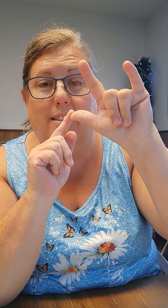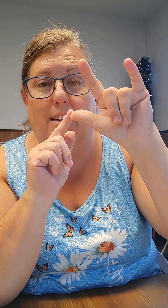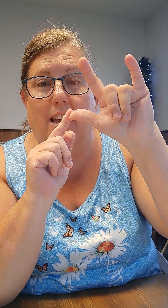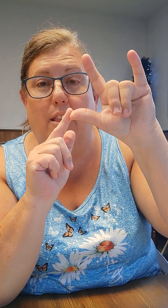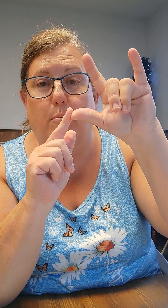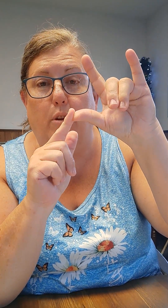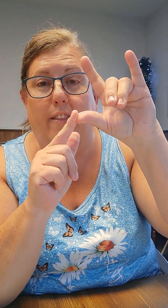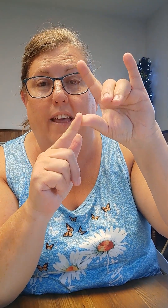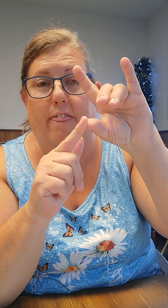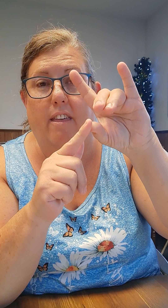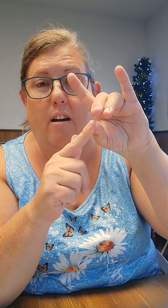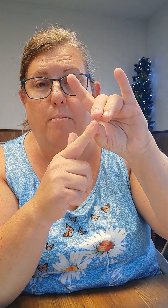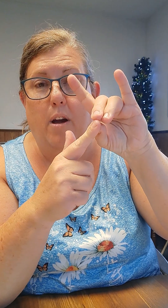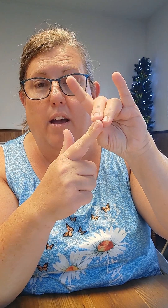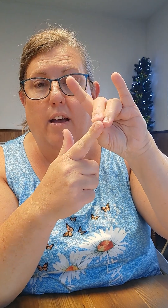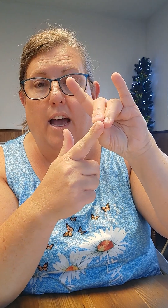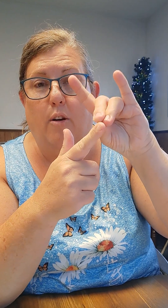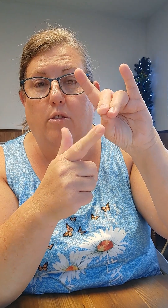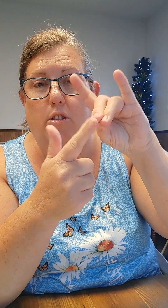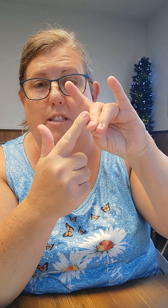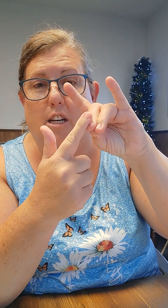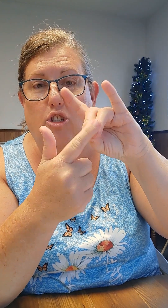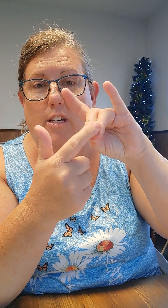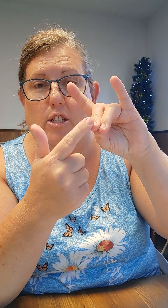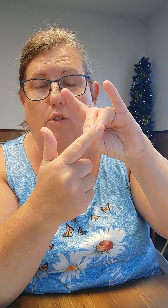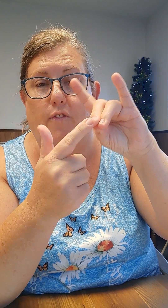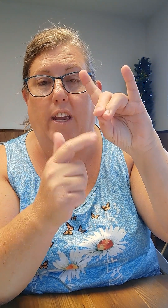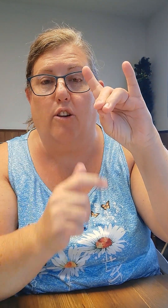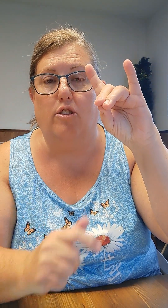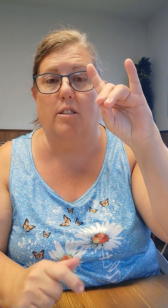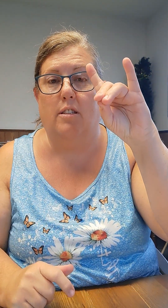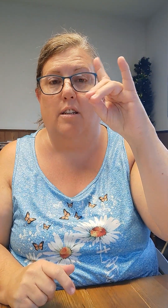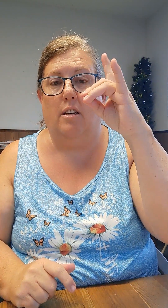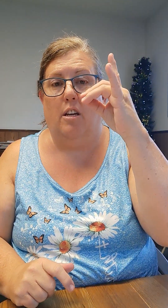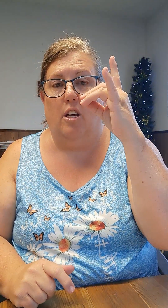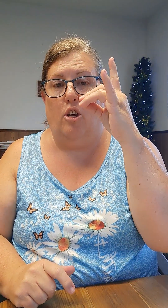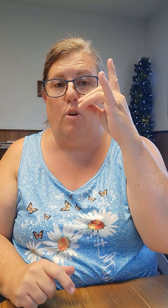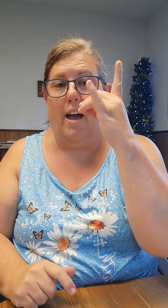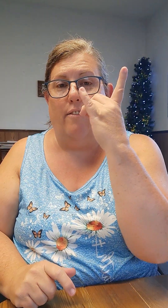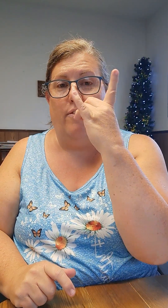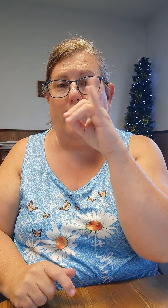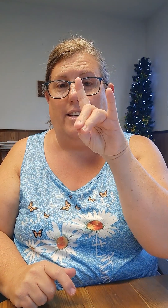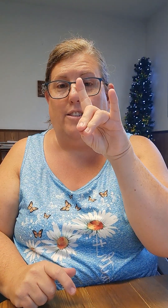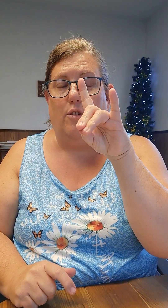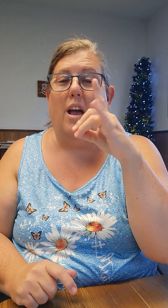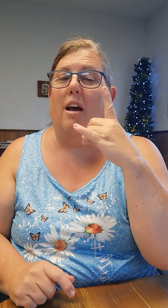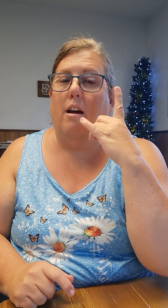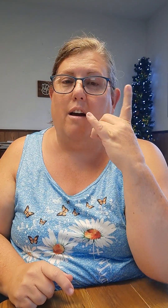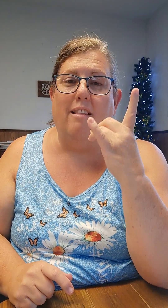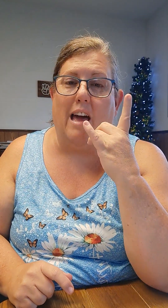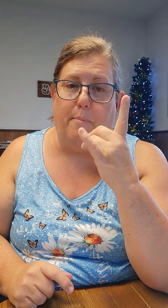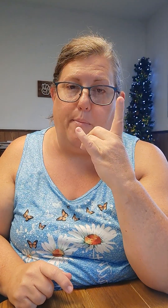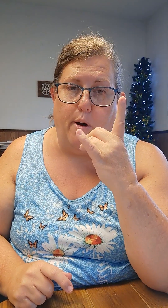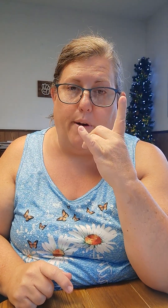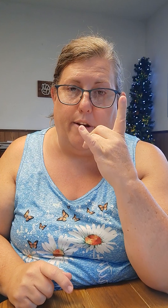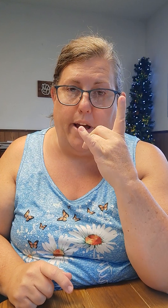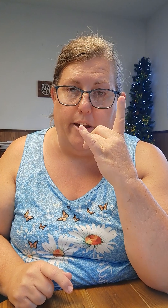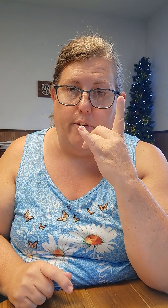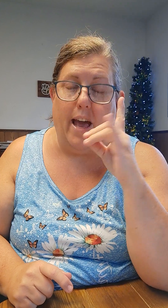and then bring that thumb out to touch these two fingers, you have these two. A lot of people already know how to do that,